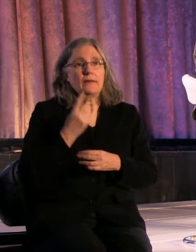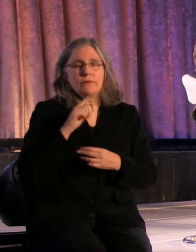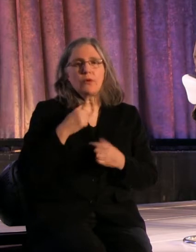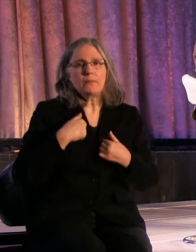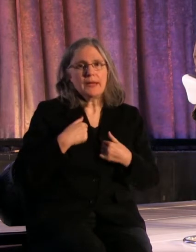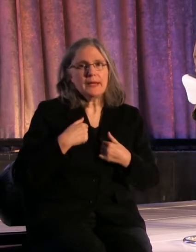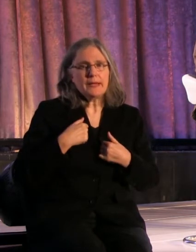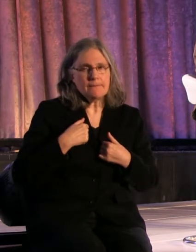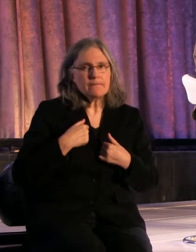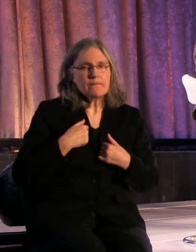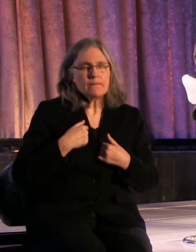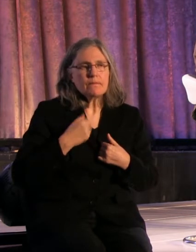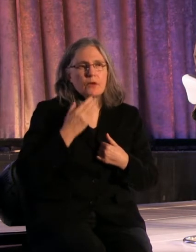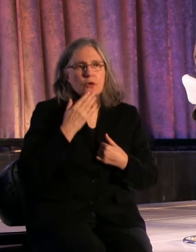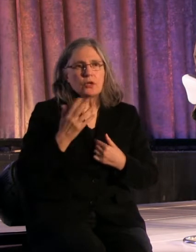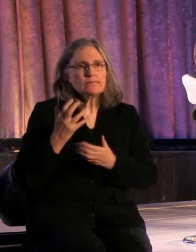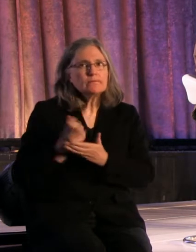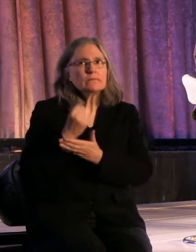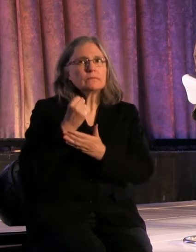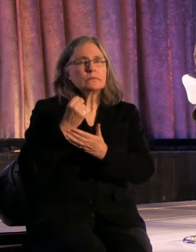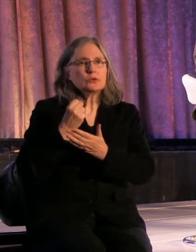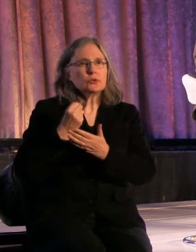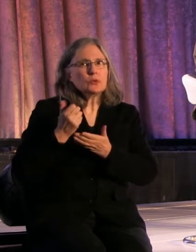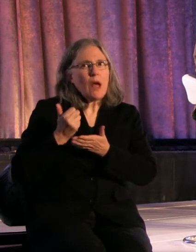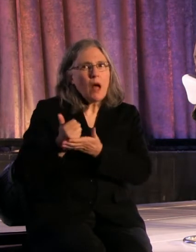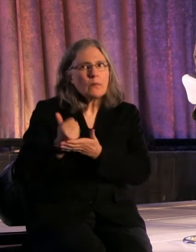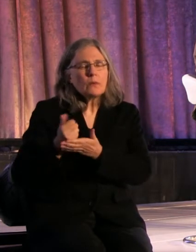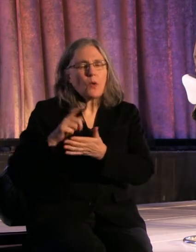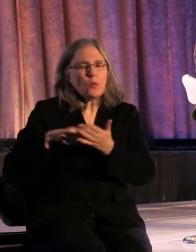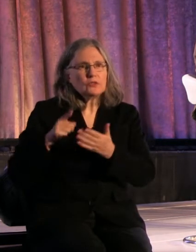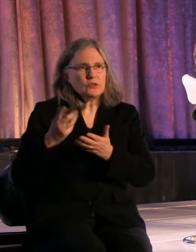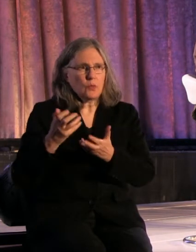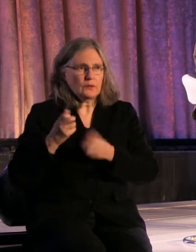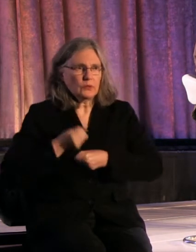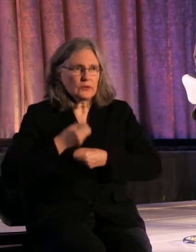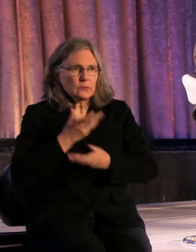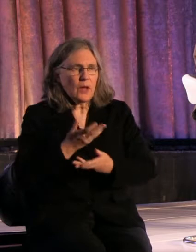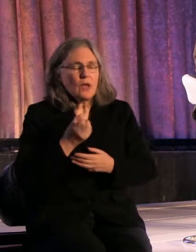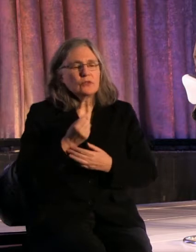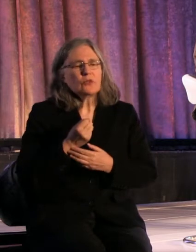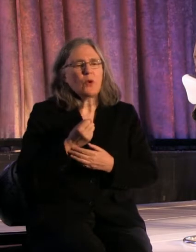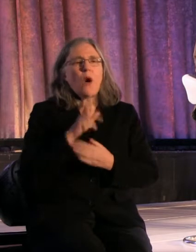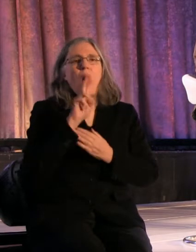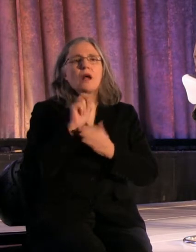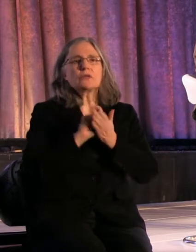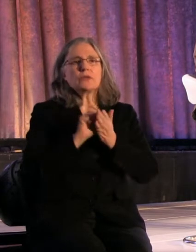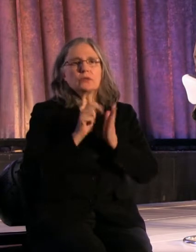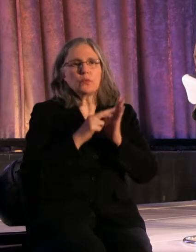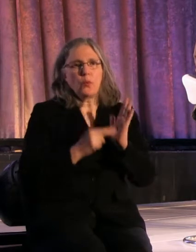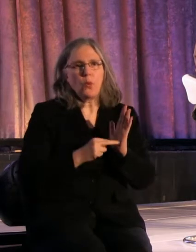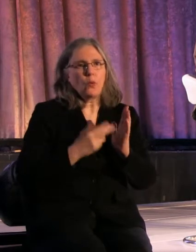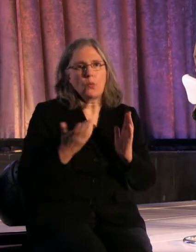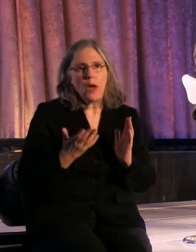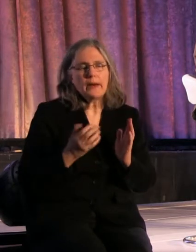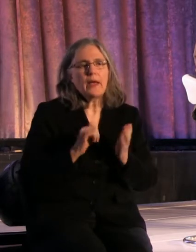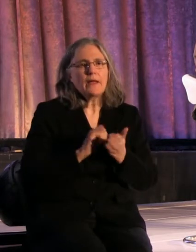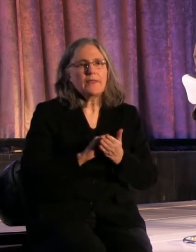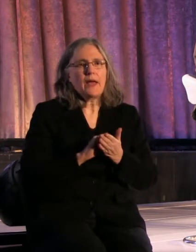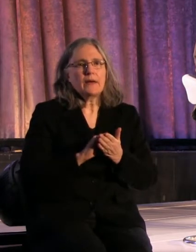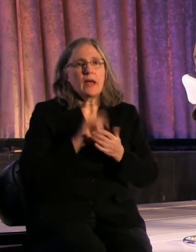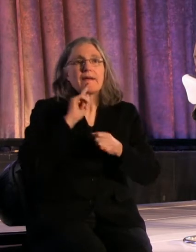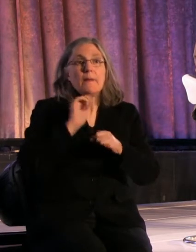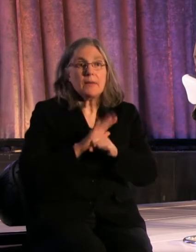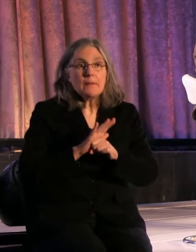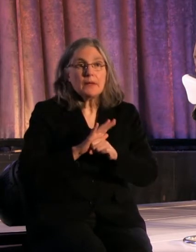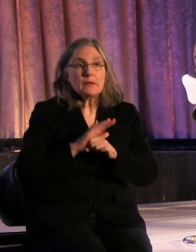a good opportunity to actually be a facilitator to what she wanted to express. So the unwritten rule is that as long as there's commitment